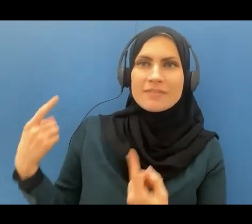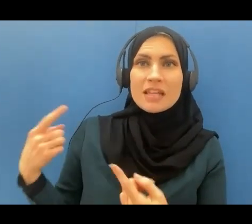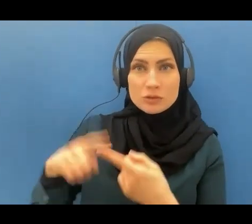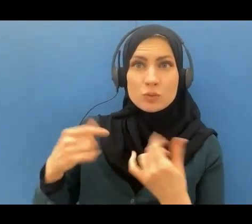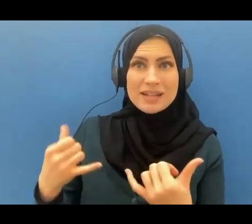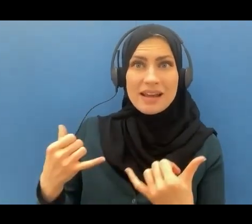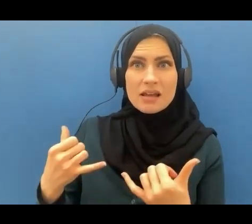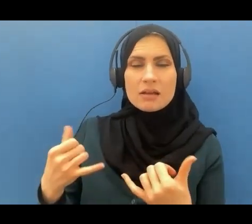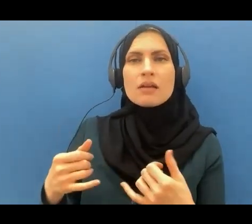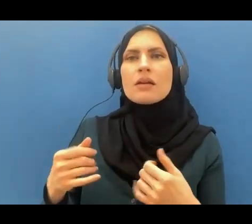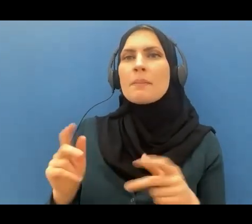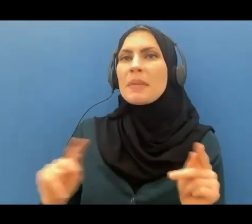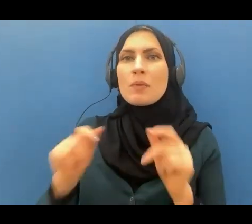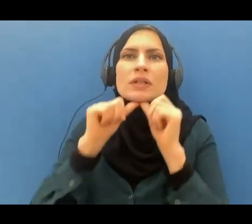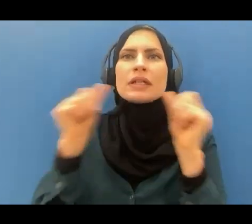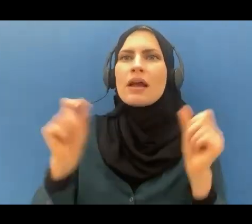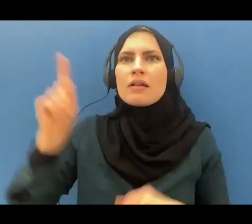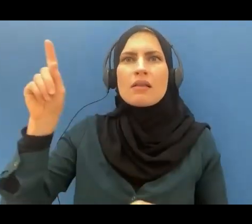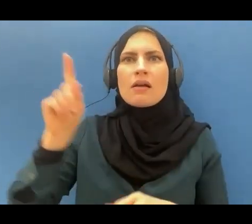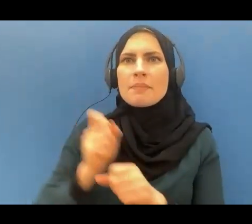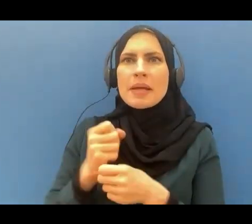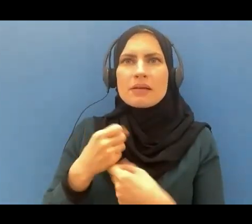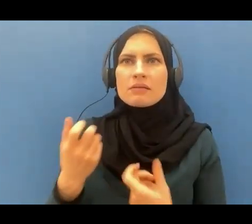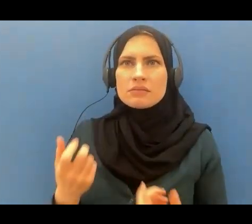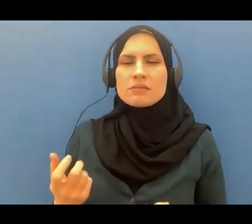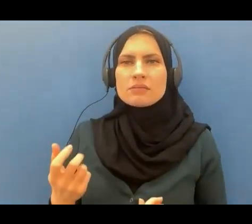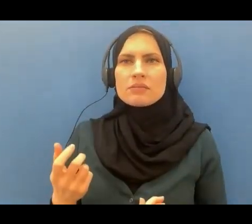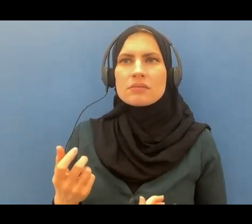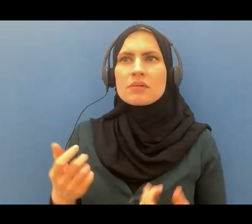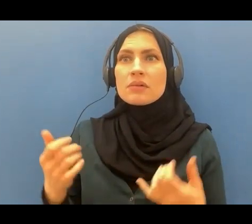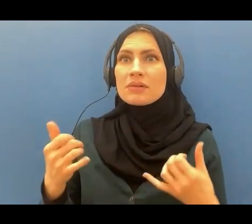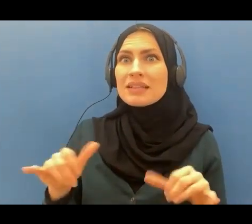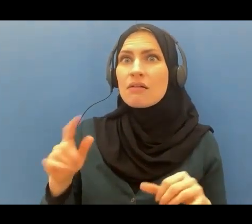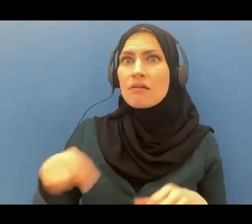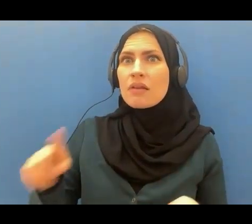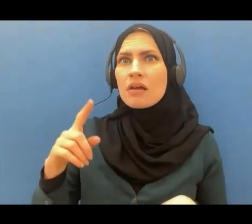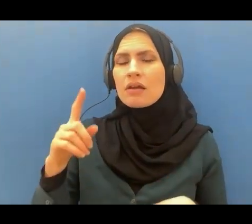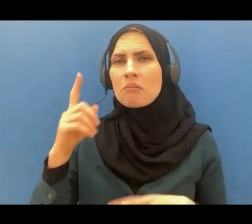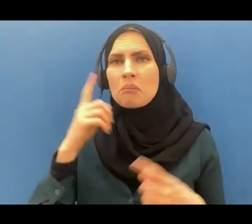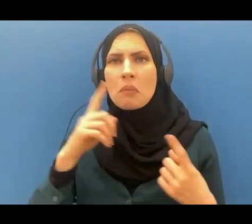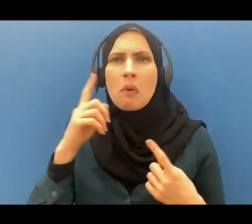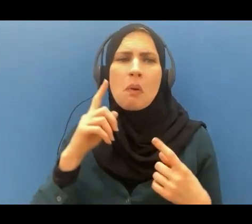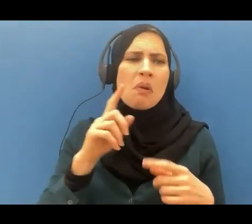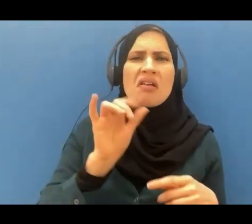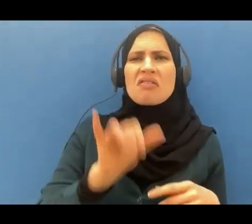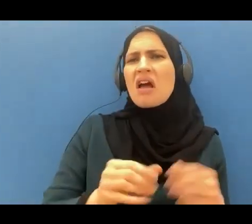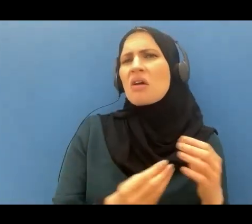and claim that things popped up by chance by